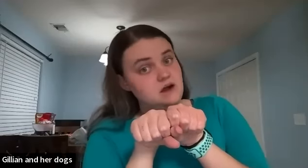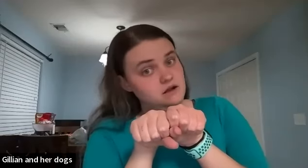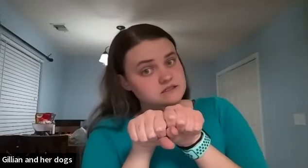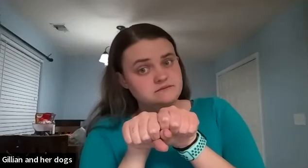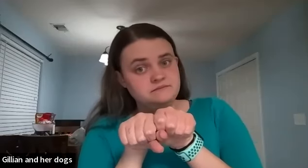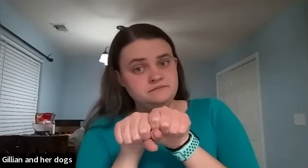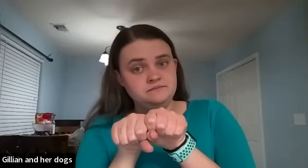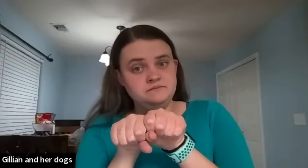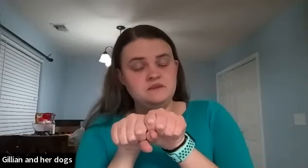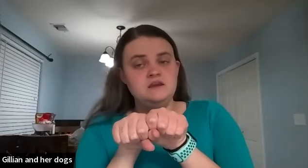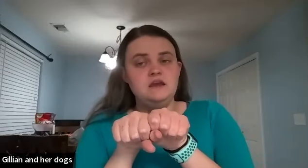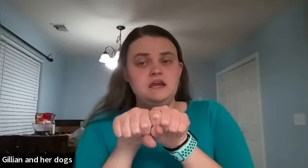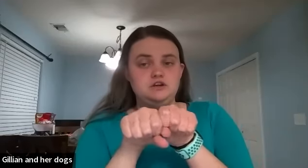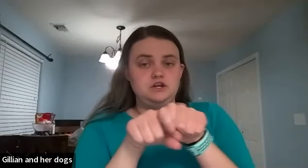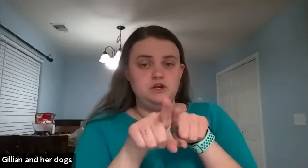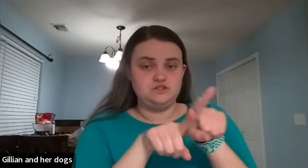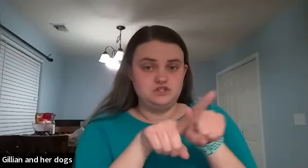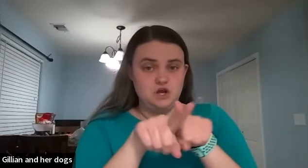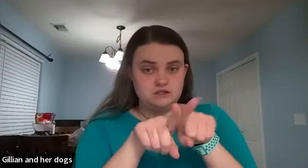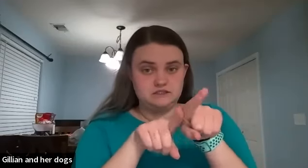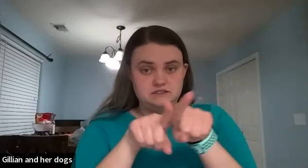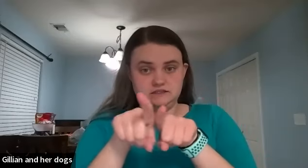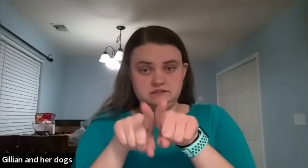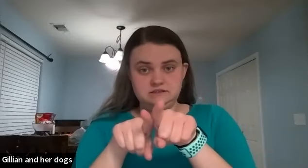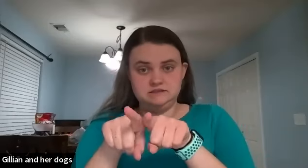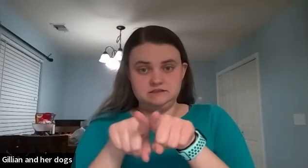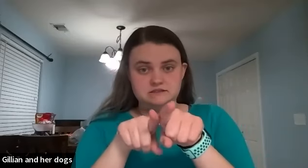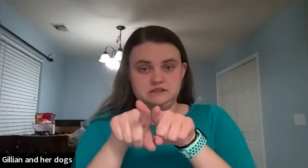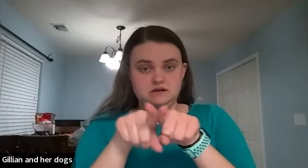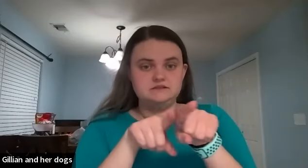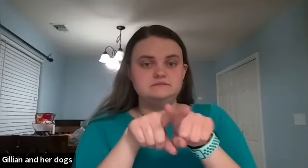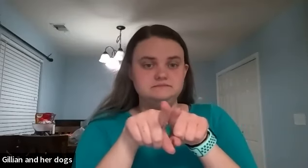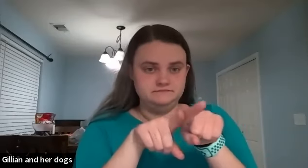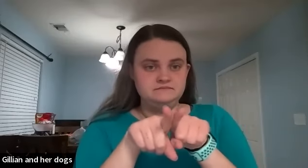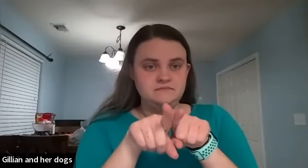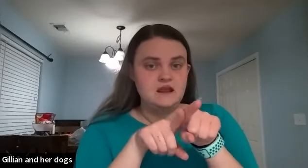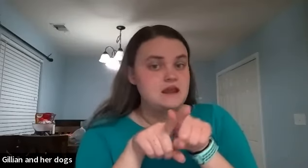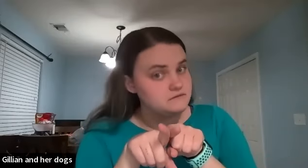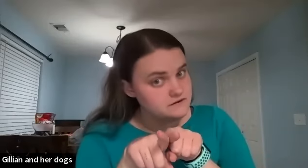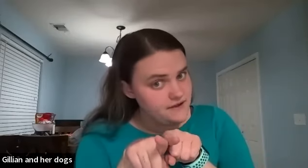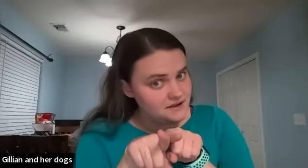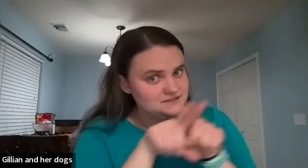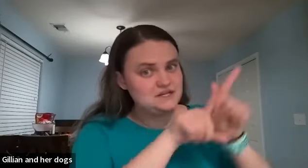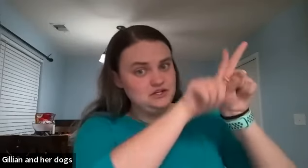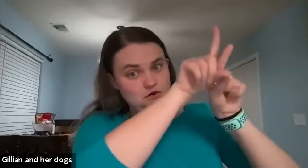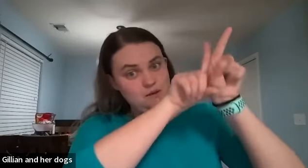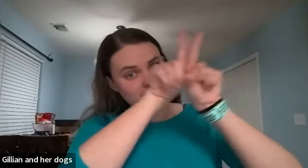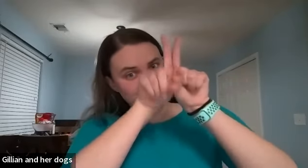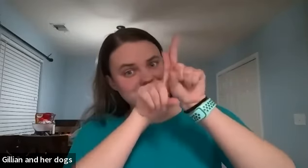socks and you're going to go socks socks now fun fact you go up like this